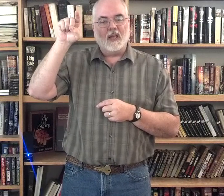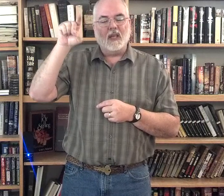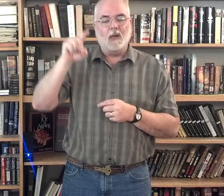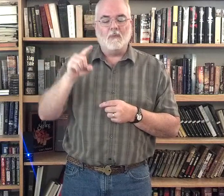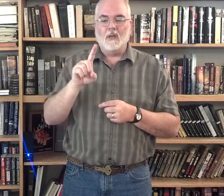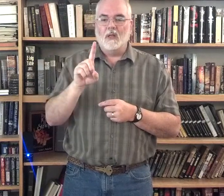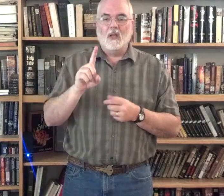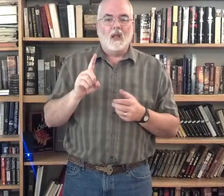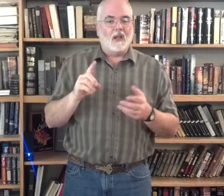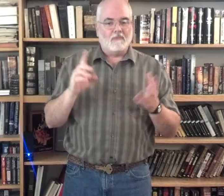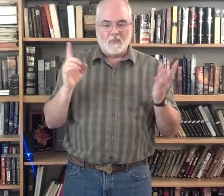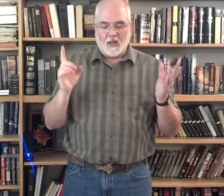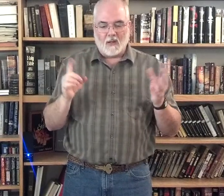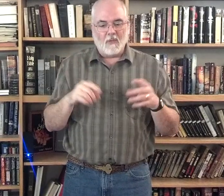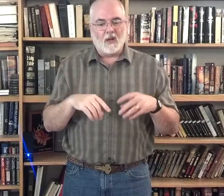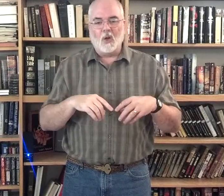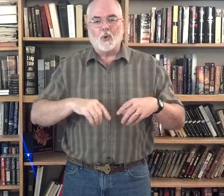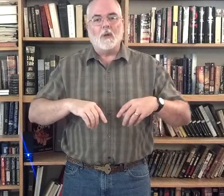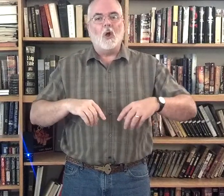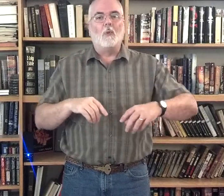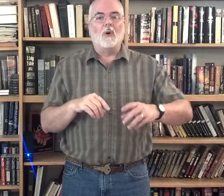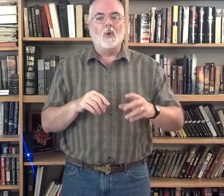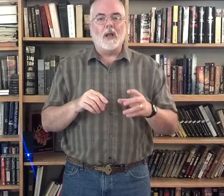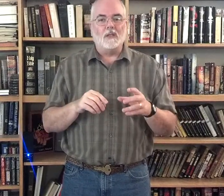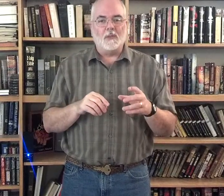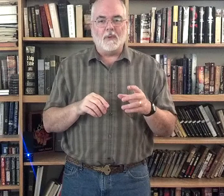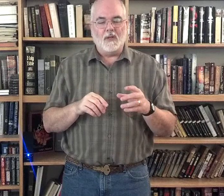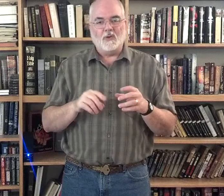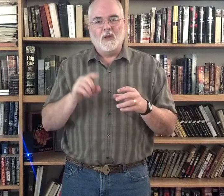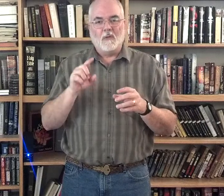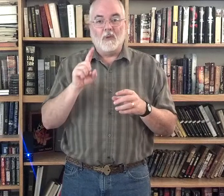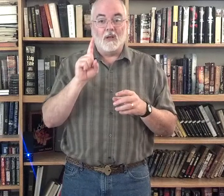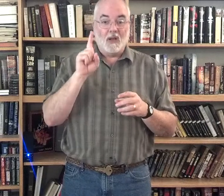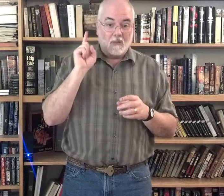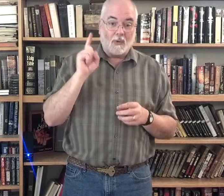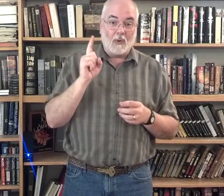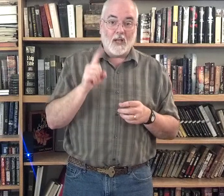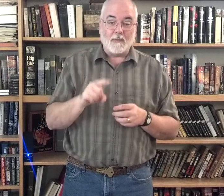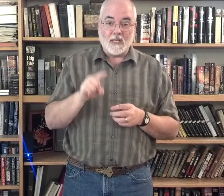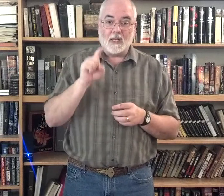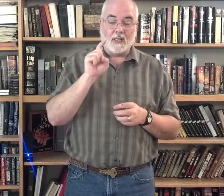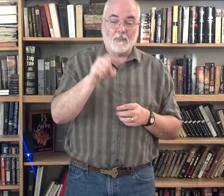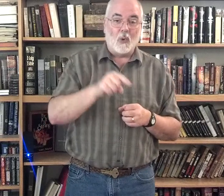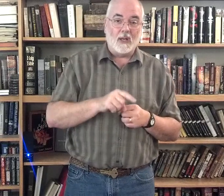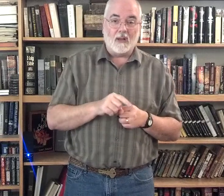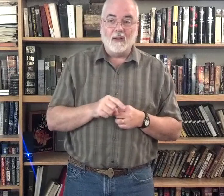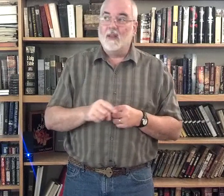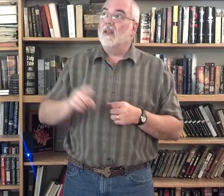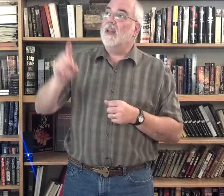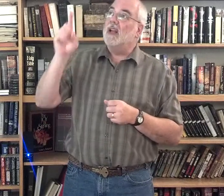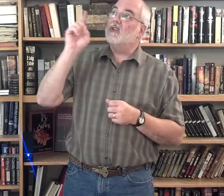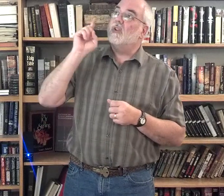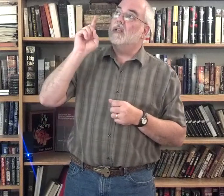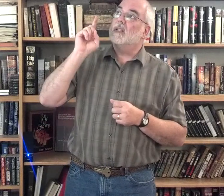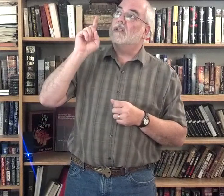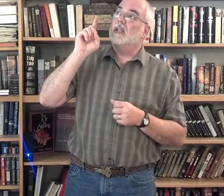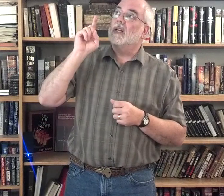Him. I'm not going to go through my whole pronoun speech. But, pronoun is basically the pointing. And, Jesus lives